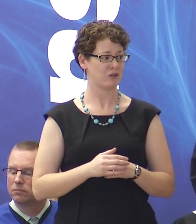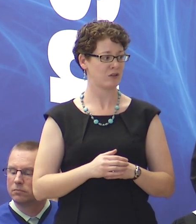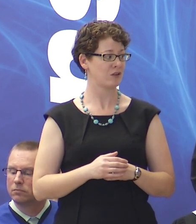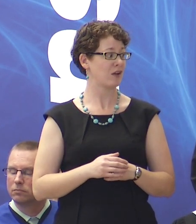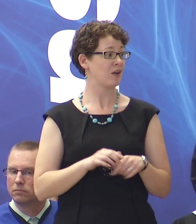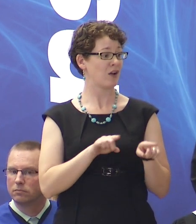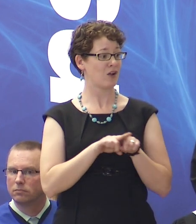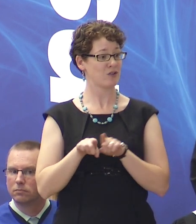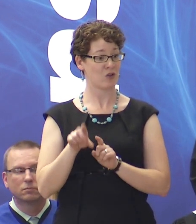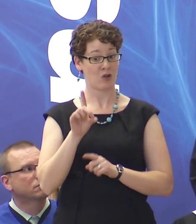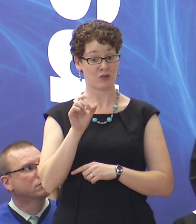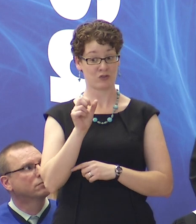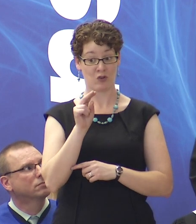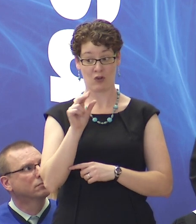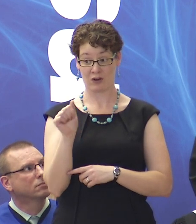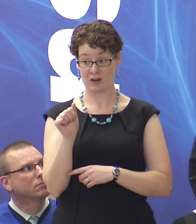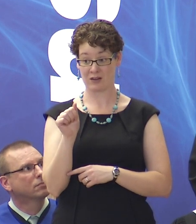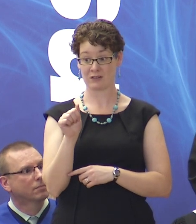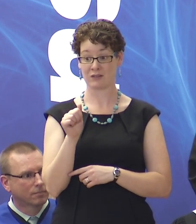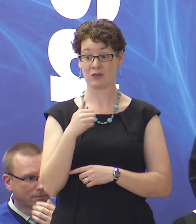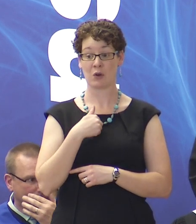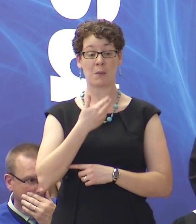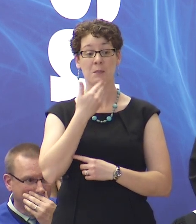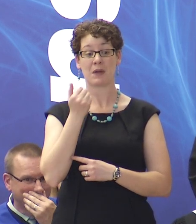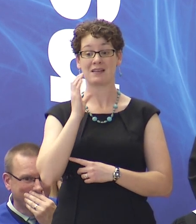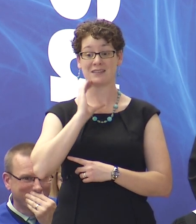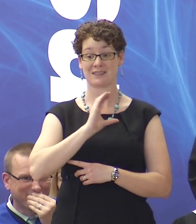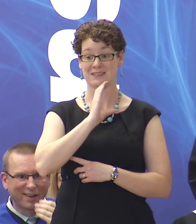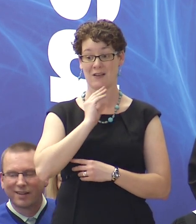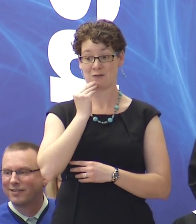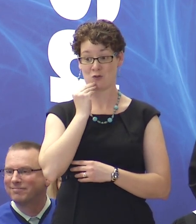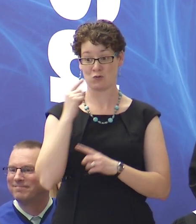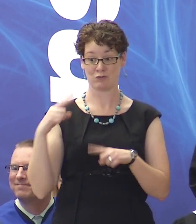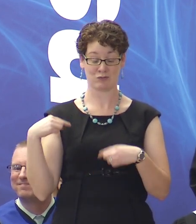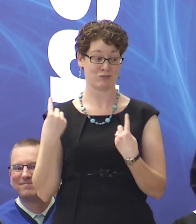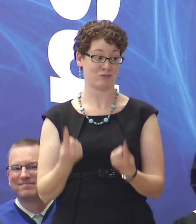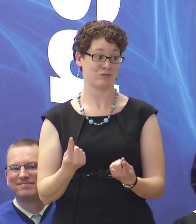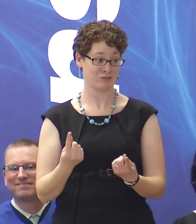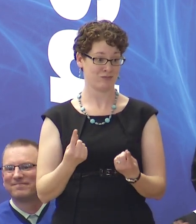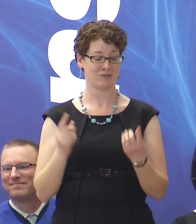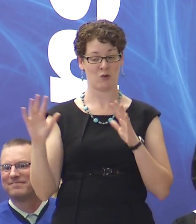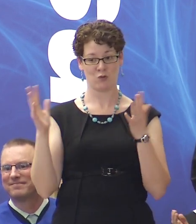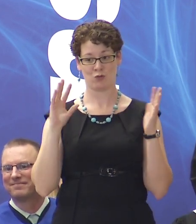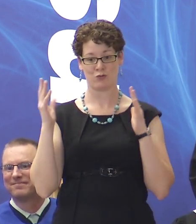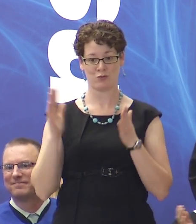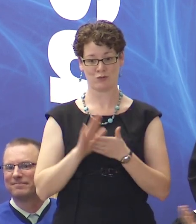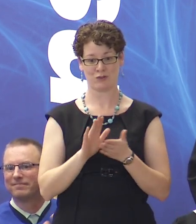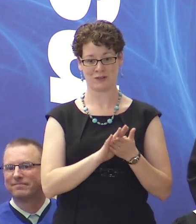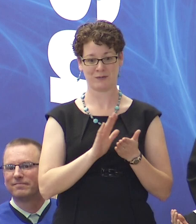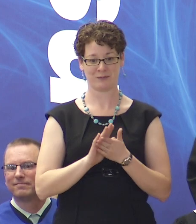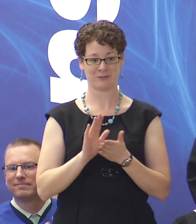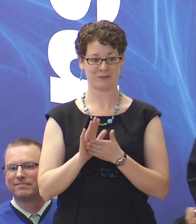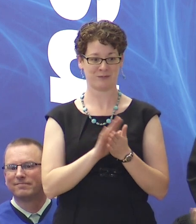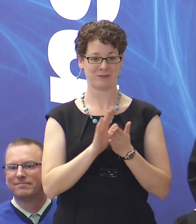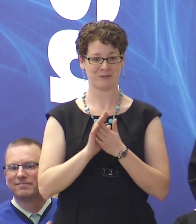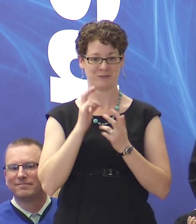we have received the best cafeteria food that I'm sure the world has ever seen.